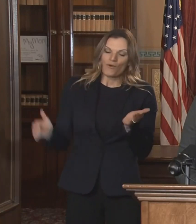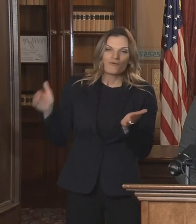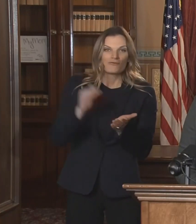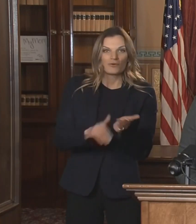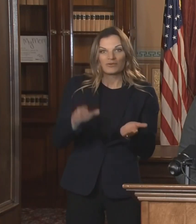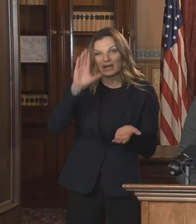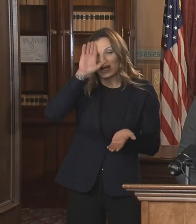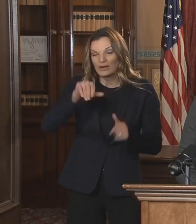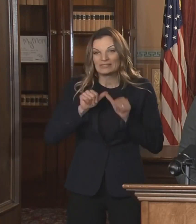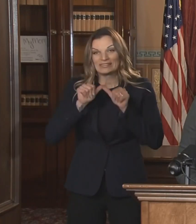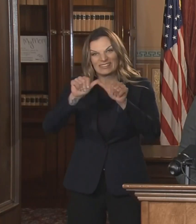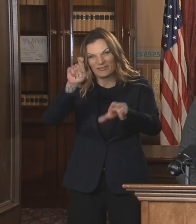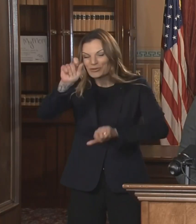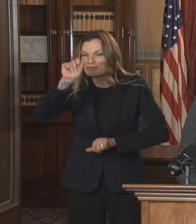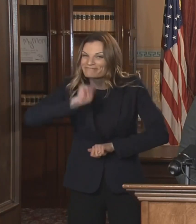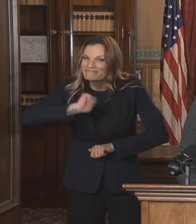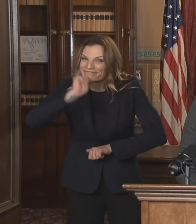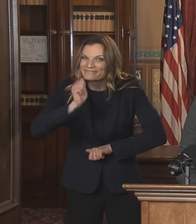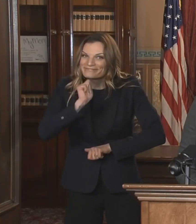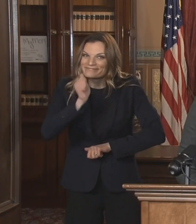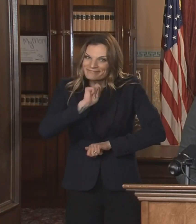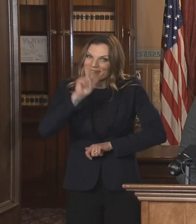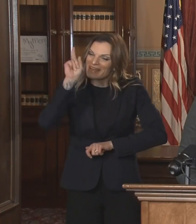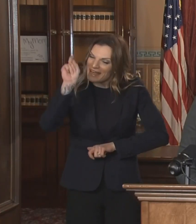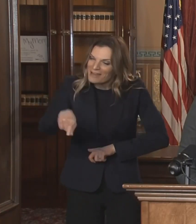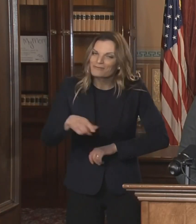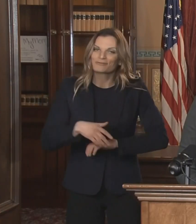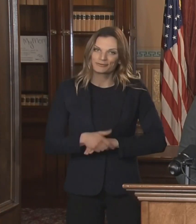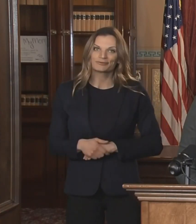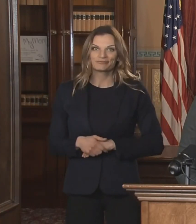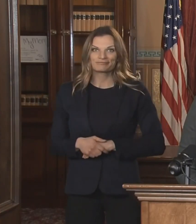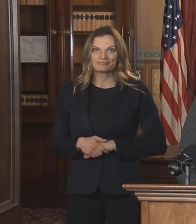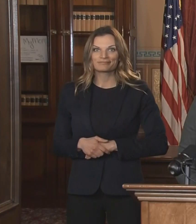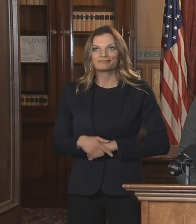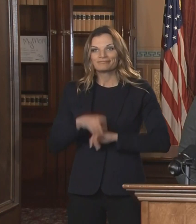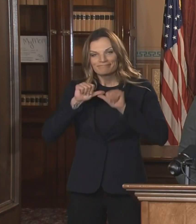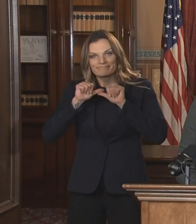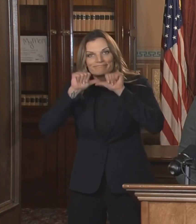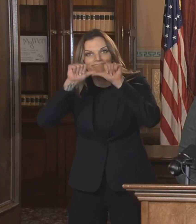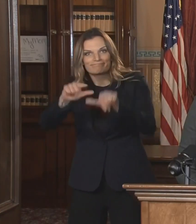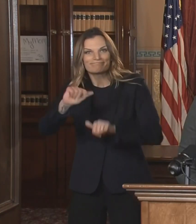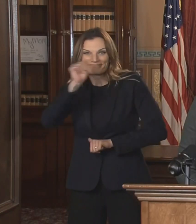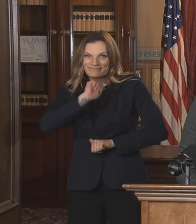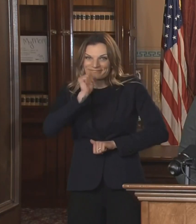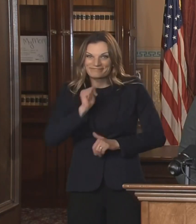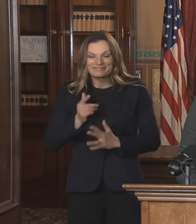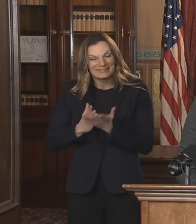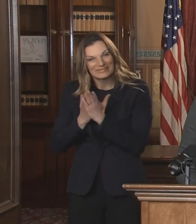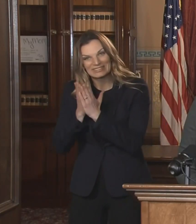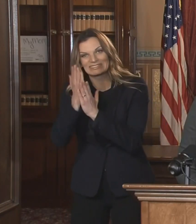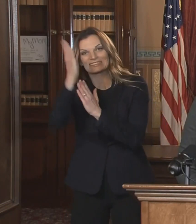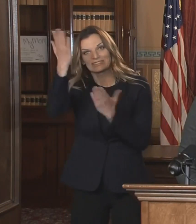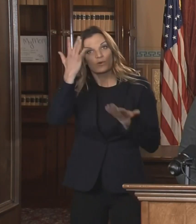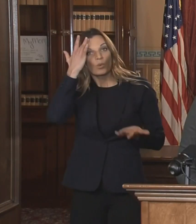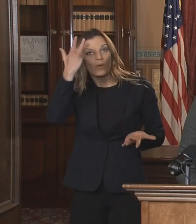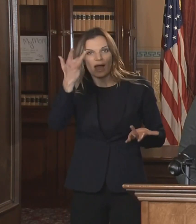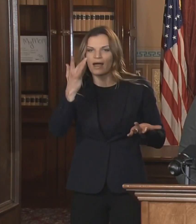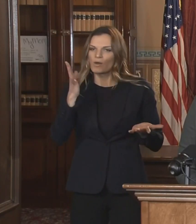to be resilient enough to see this through. We've got to continue working together to eradicate this virus.